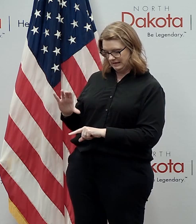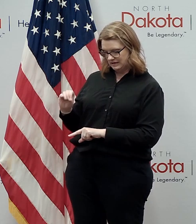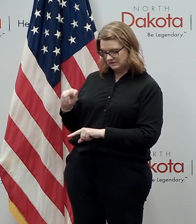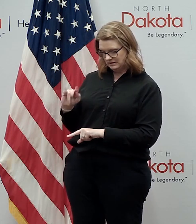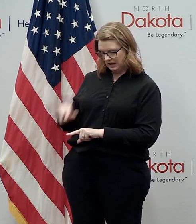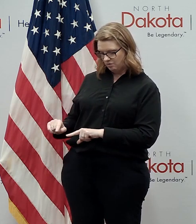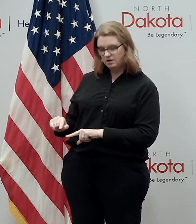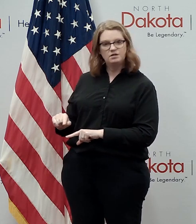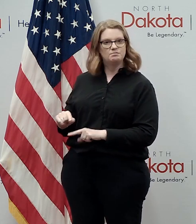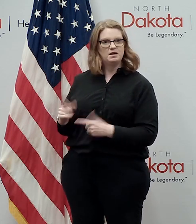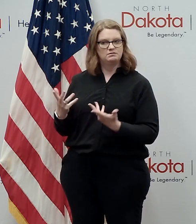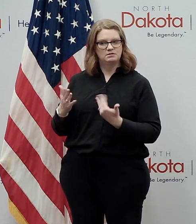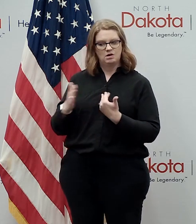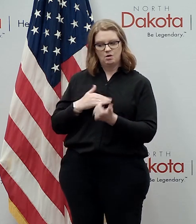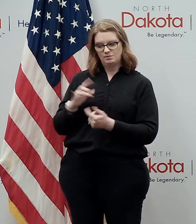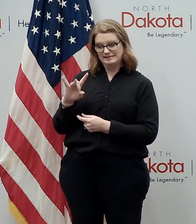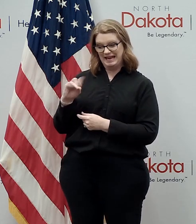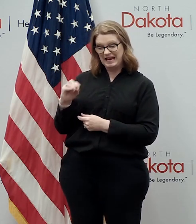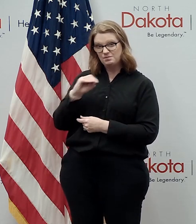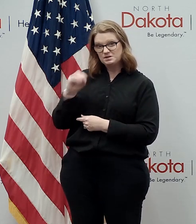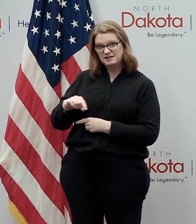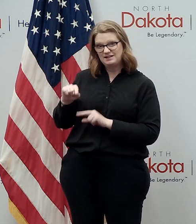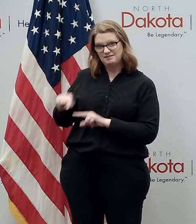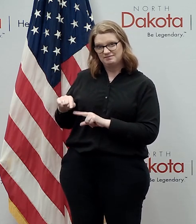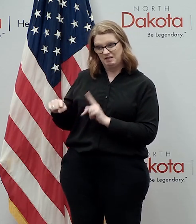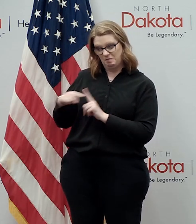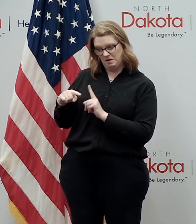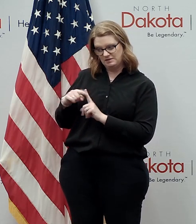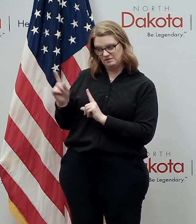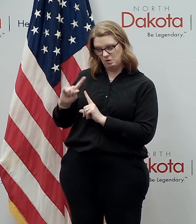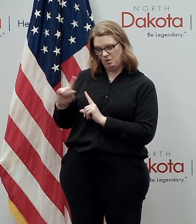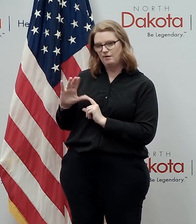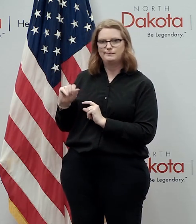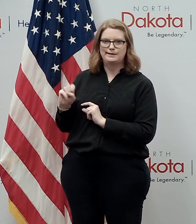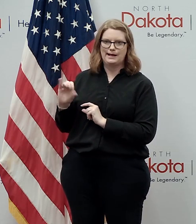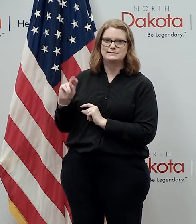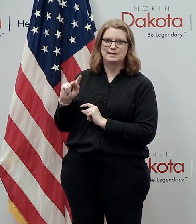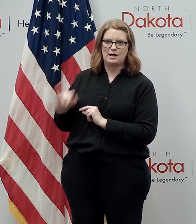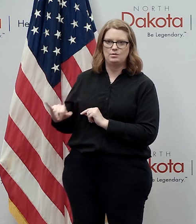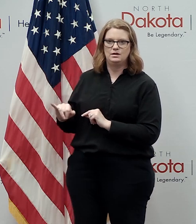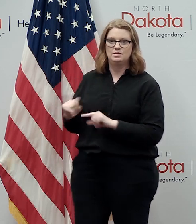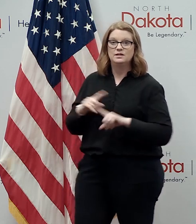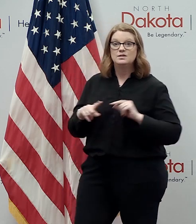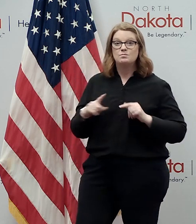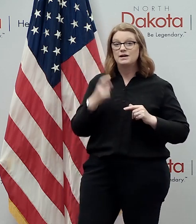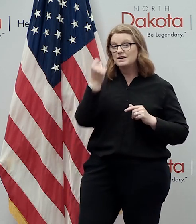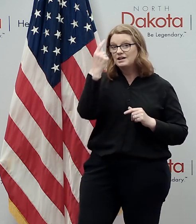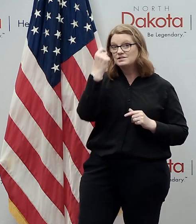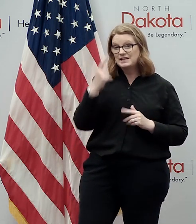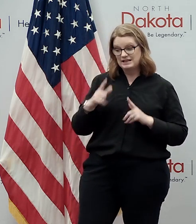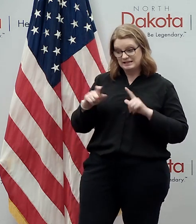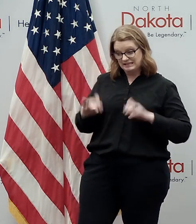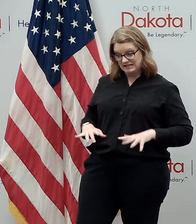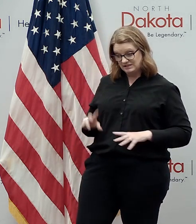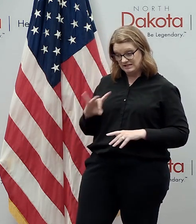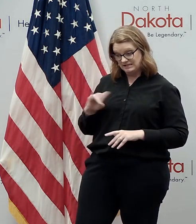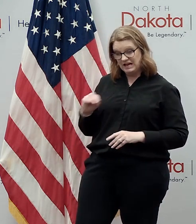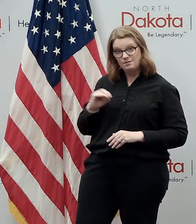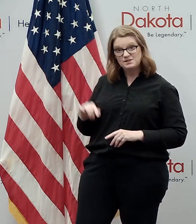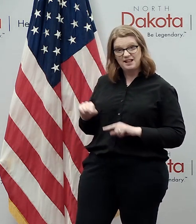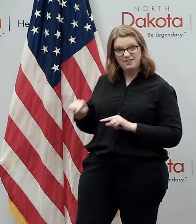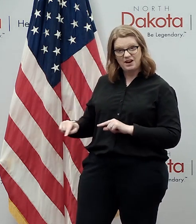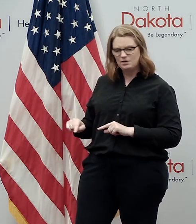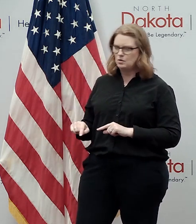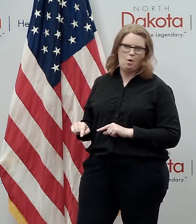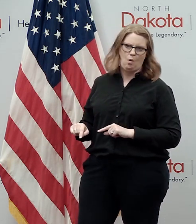close to 80% of the positives in Cass County, we've done less than 80% of the testing in the state in Cass County. So they're still